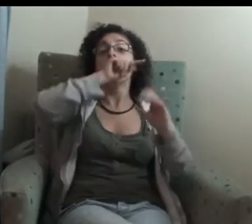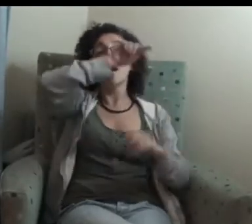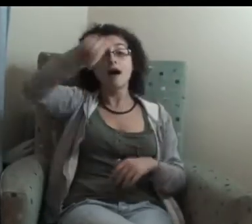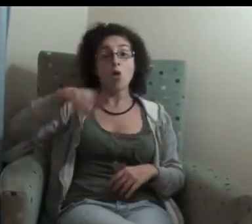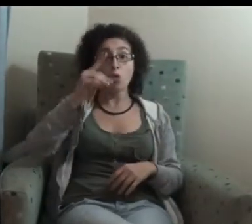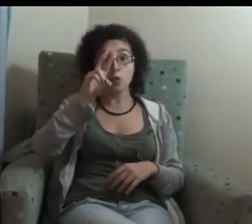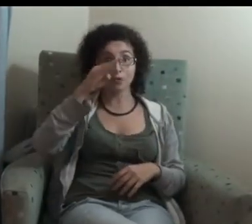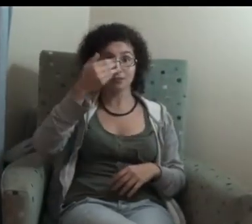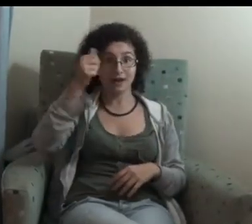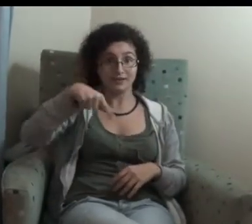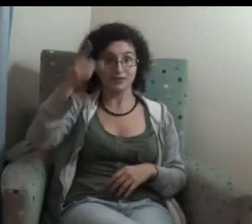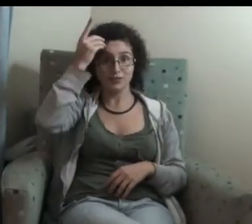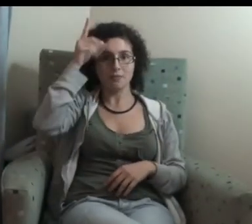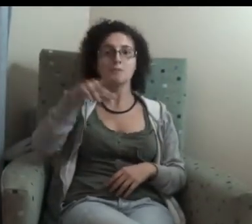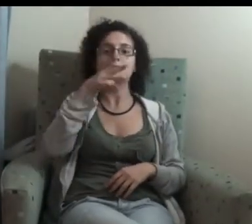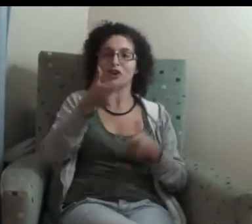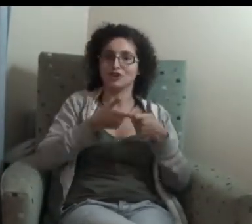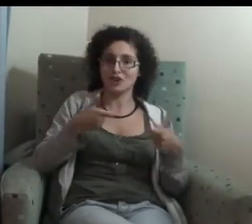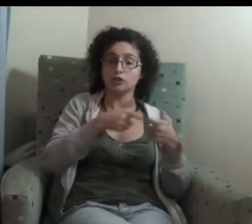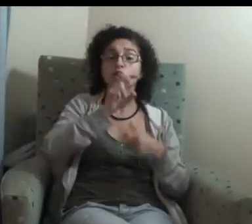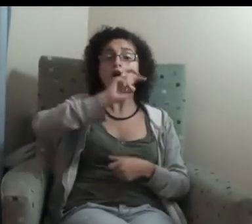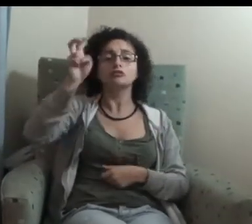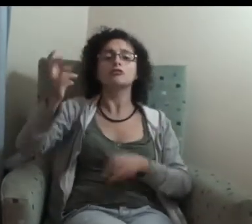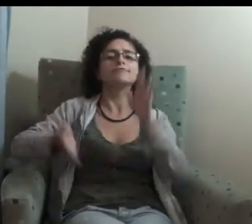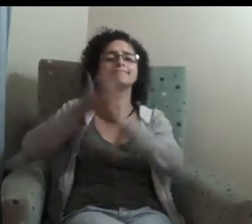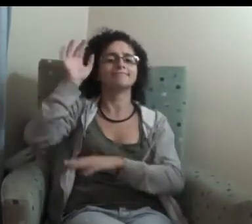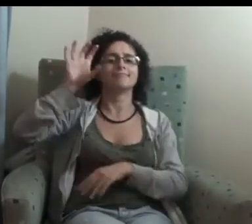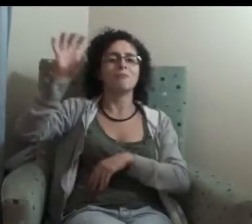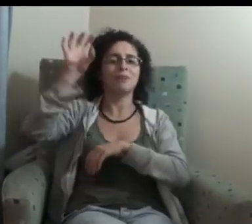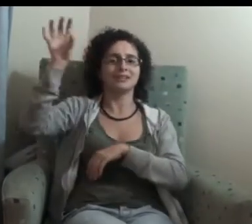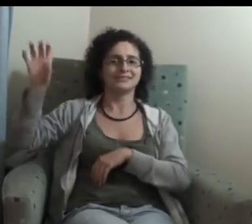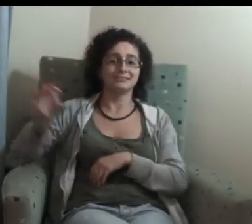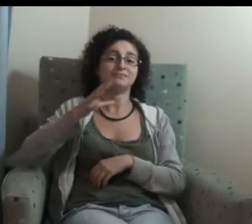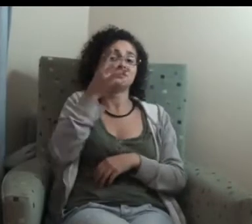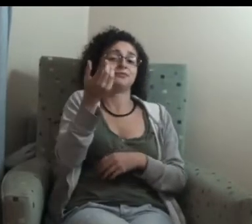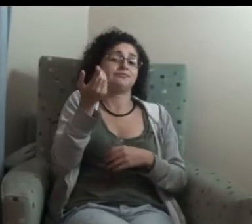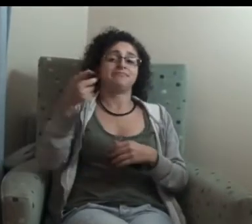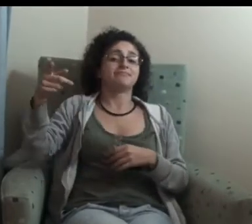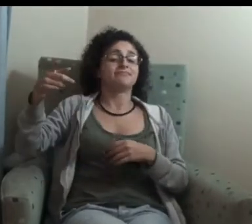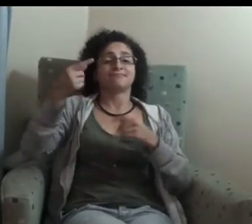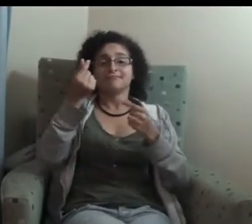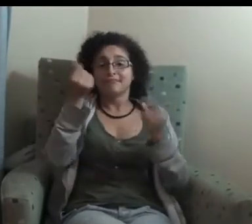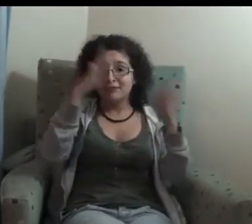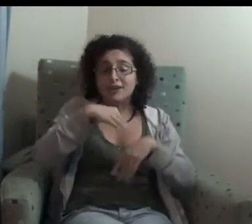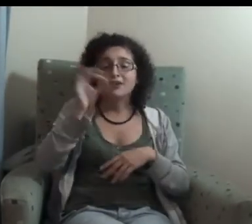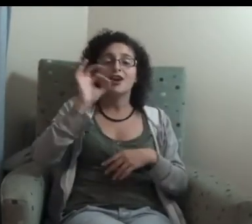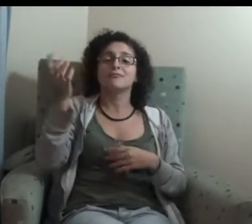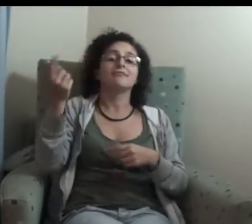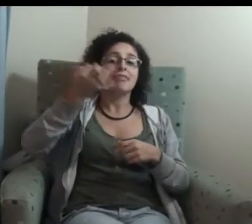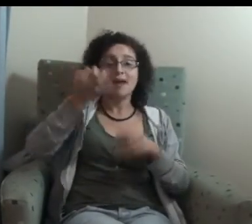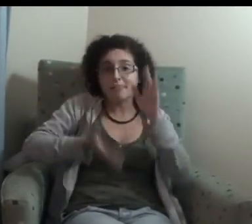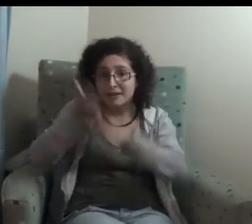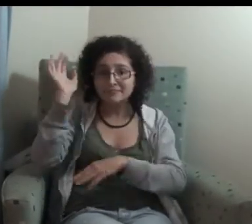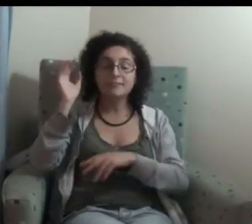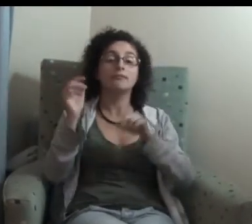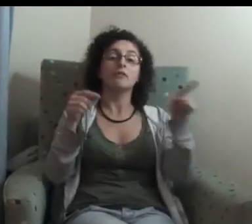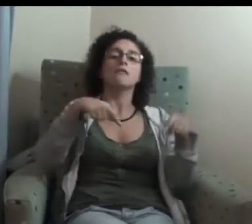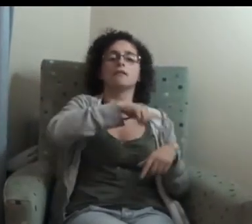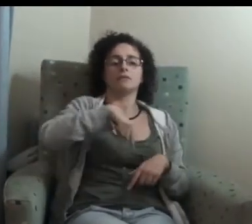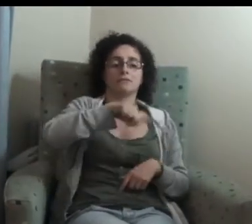underperformed. We didn't do well. And this year, yeah, we just got momentum. just started playing. We did it for us.